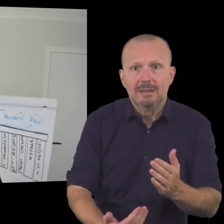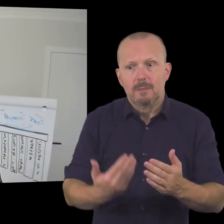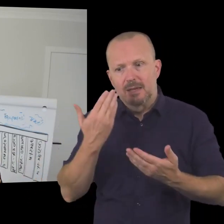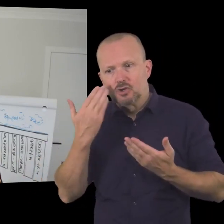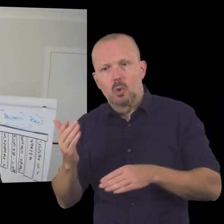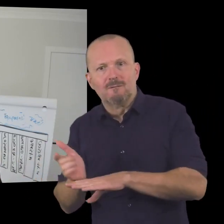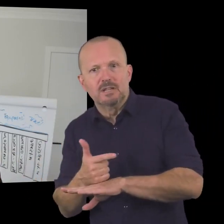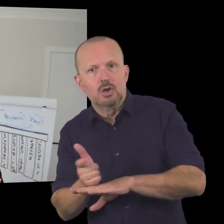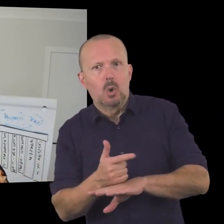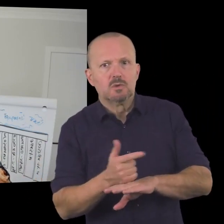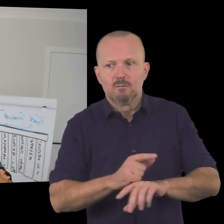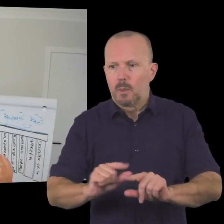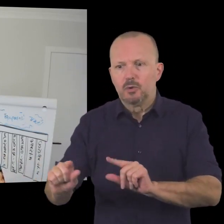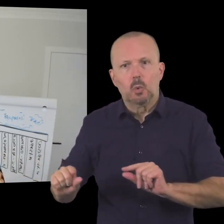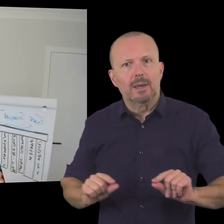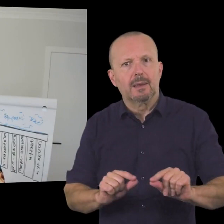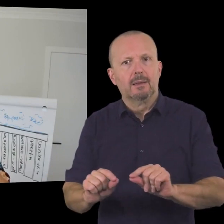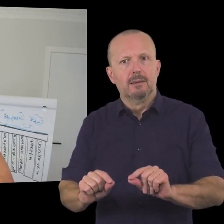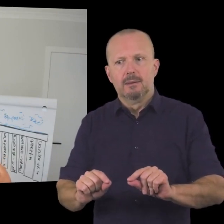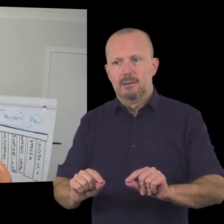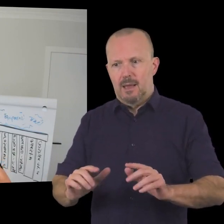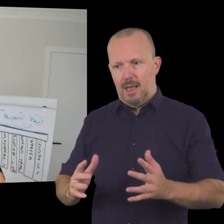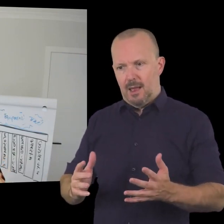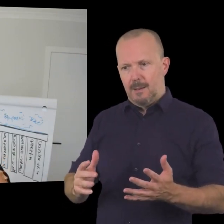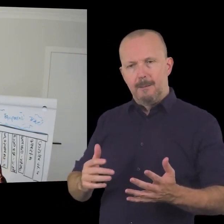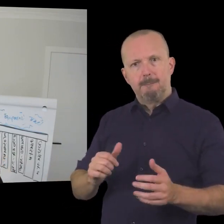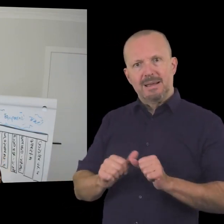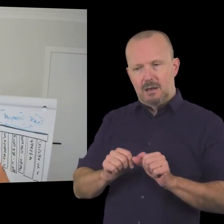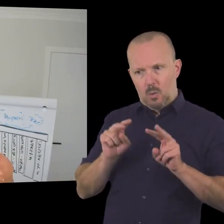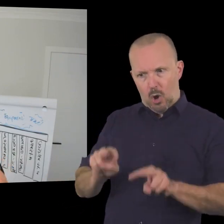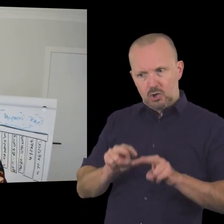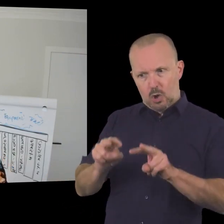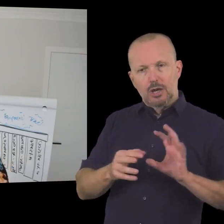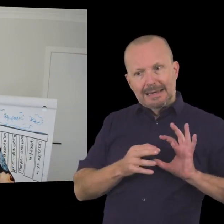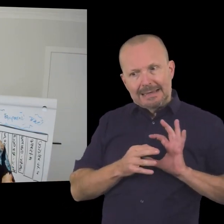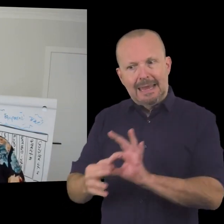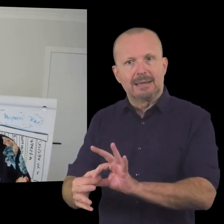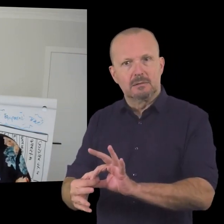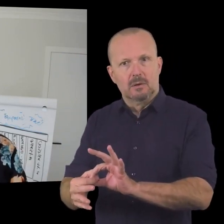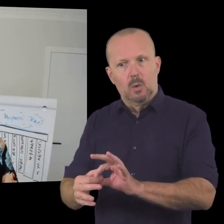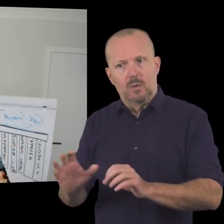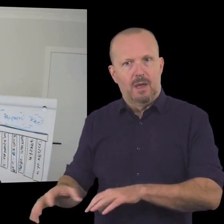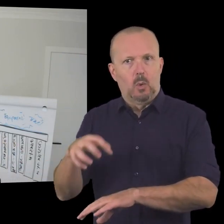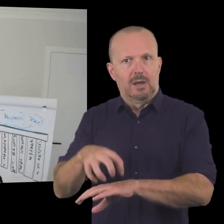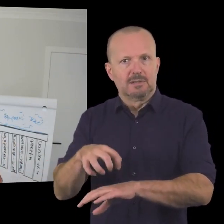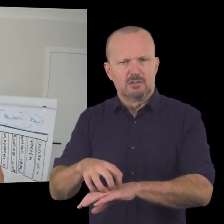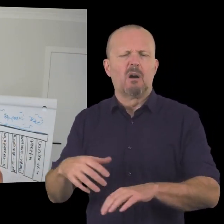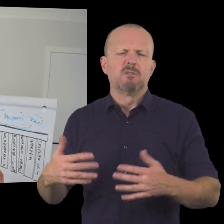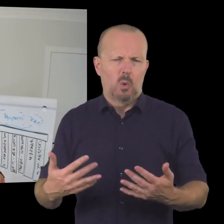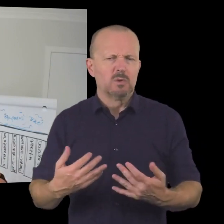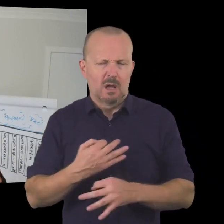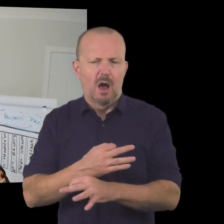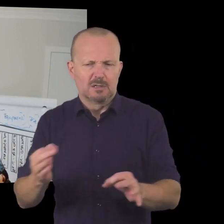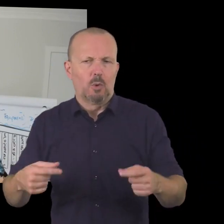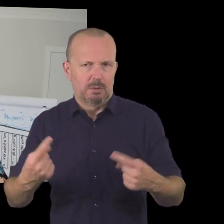story they can share videos of their programs in action and really connect people with those that they support uh and show the difference that they make obviously